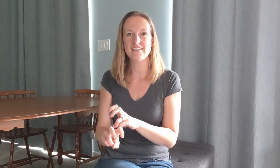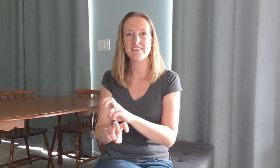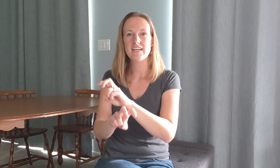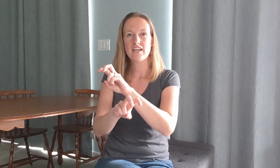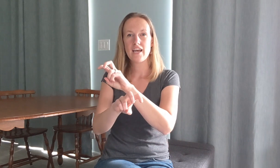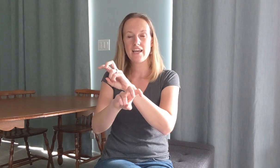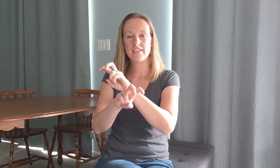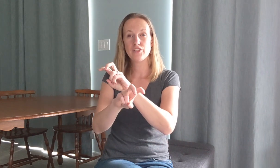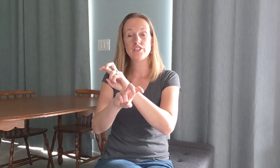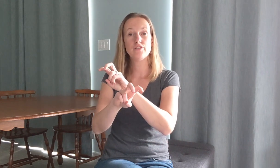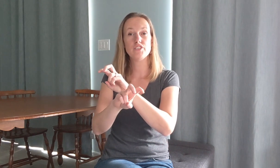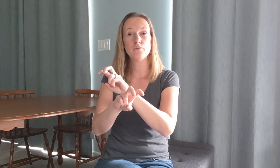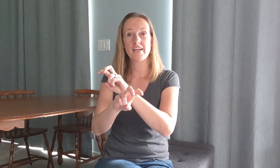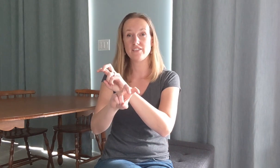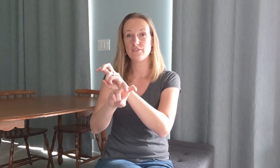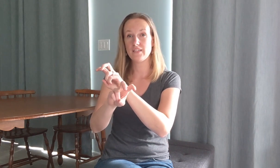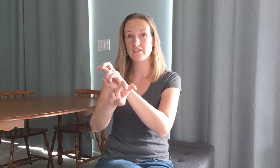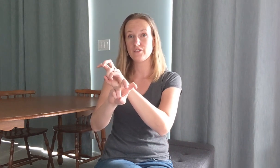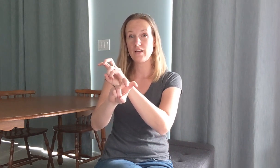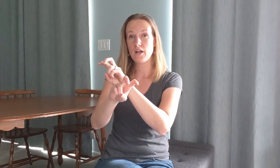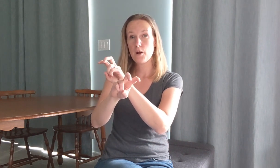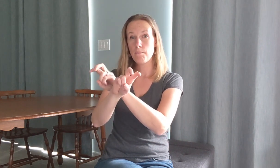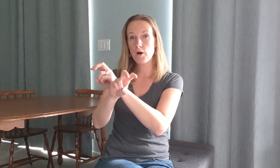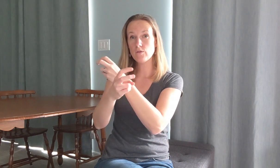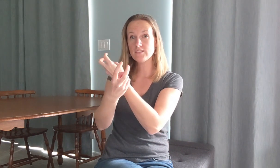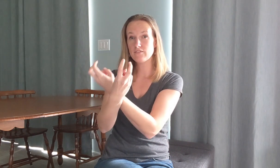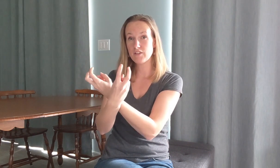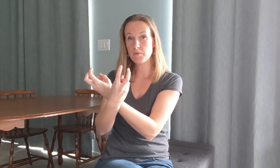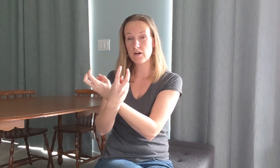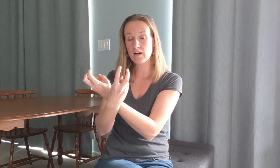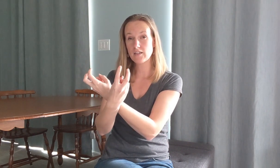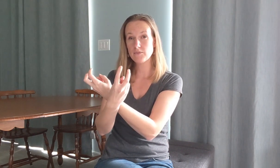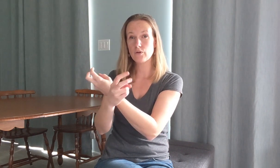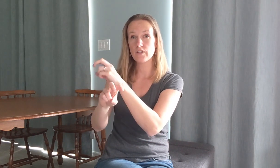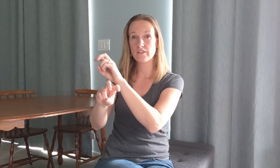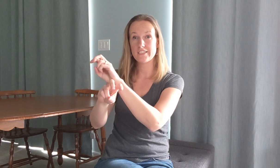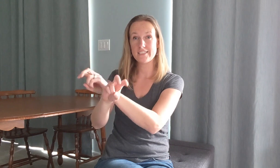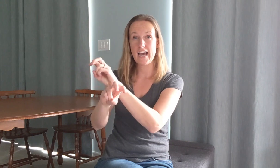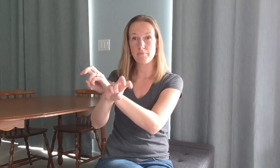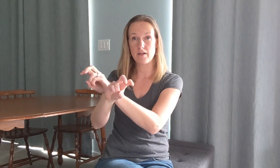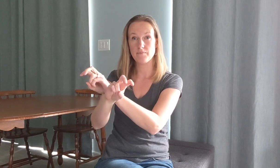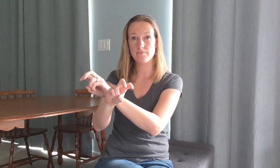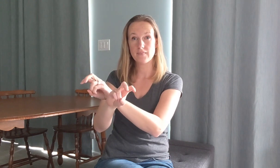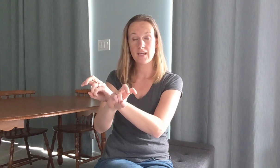and you can do it two ways you can either do it bones and flip your arms or you can just tap them okay